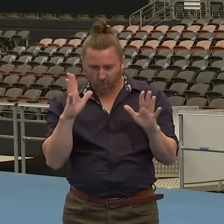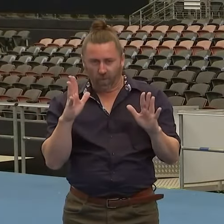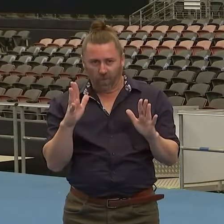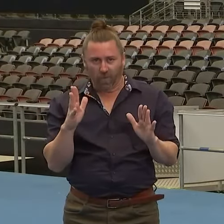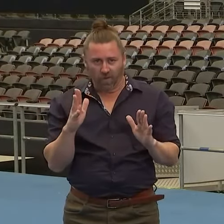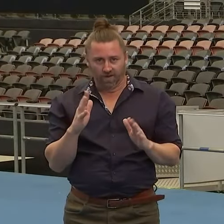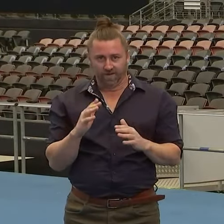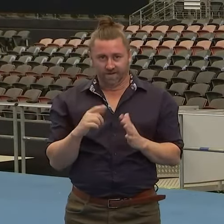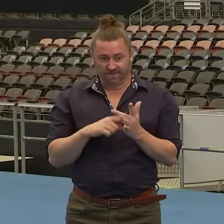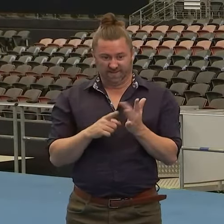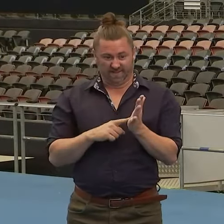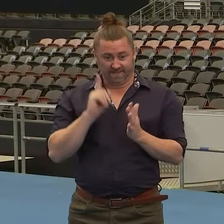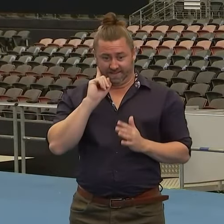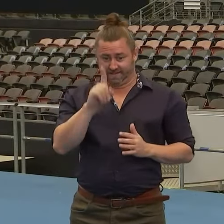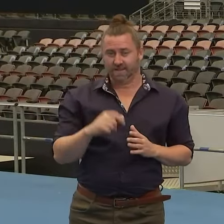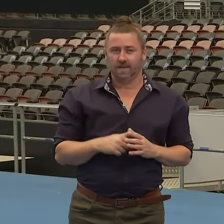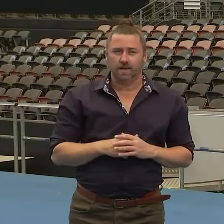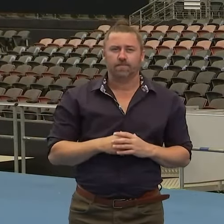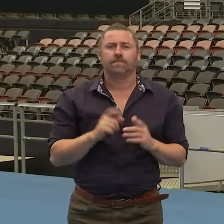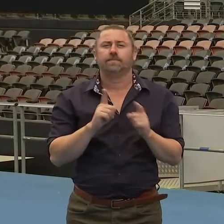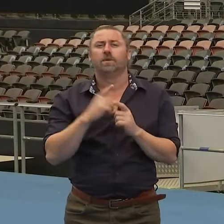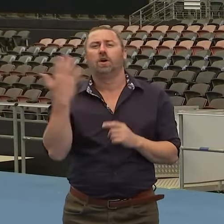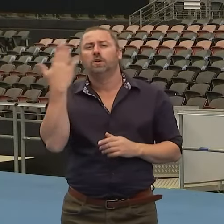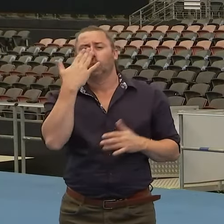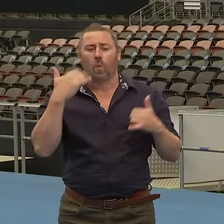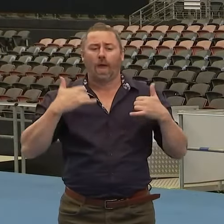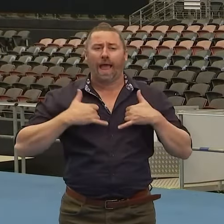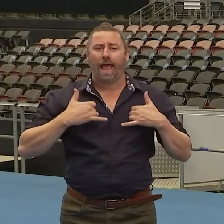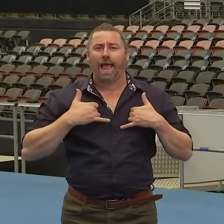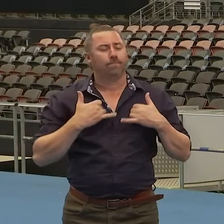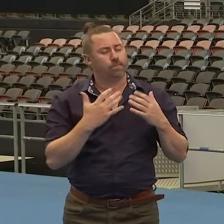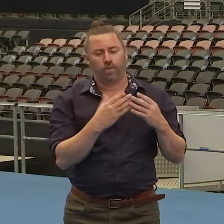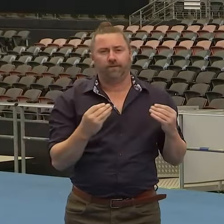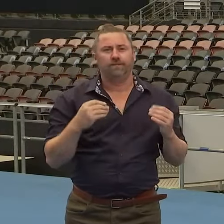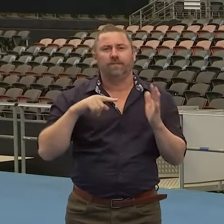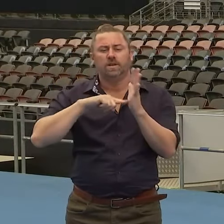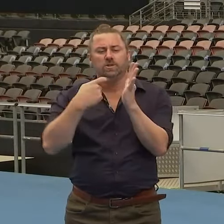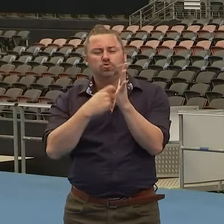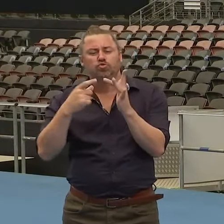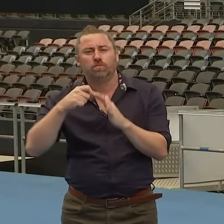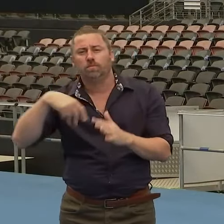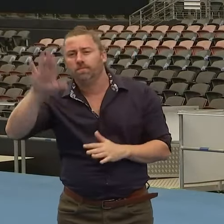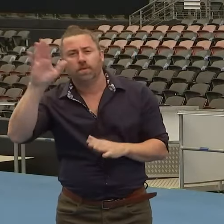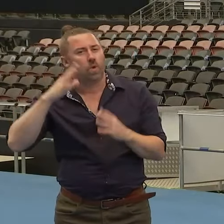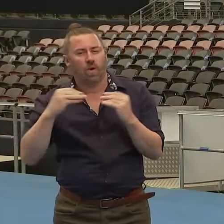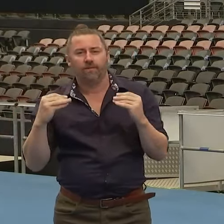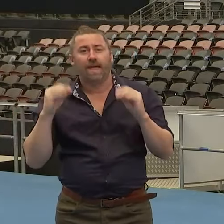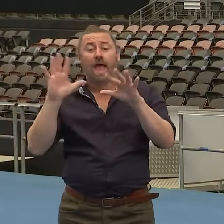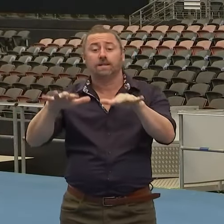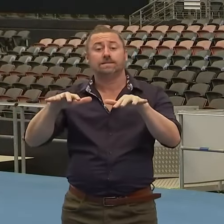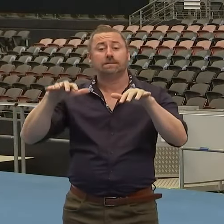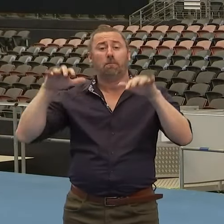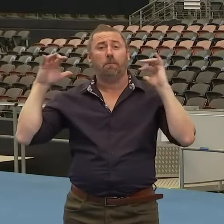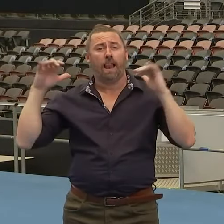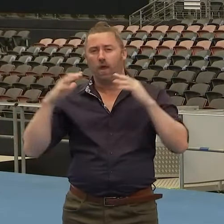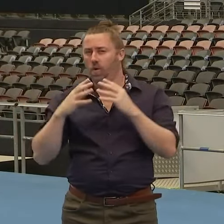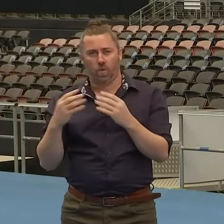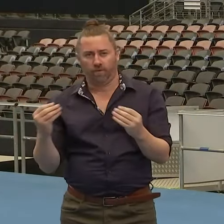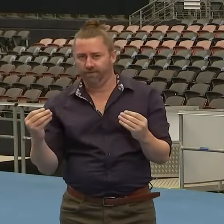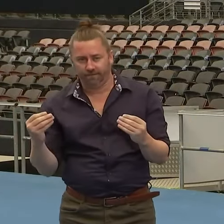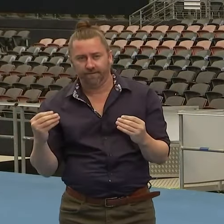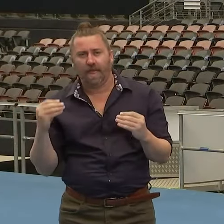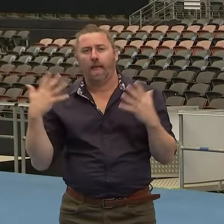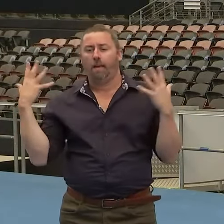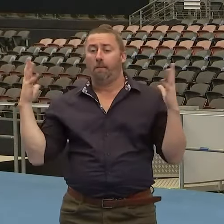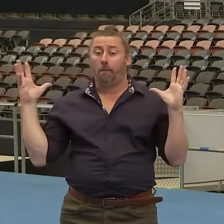work. We are suspending things like school camps, excursions, large assemblies and large gatherings in schools